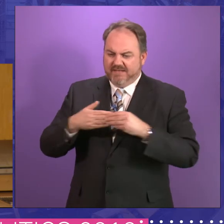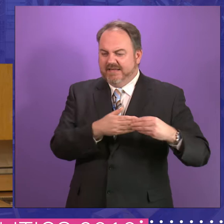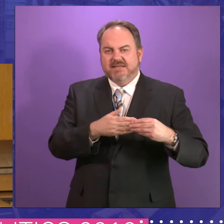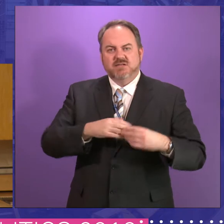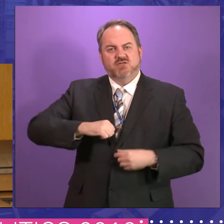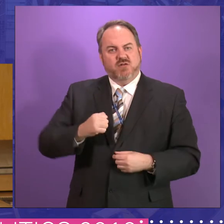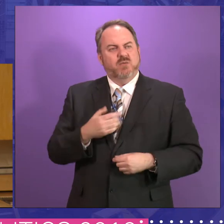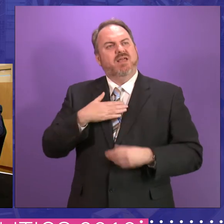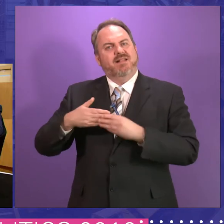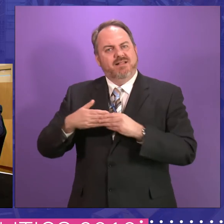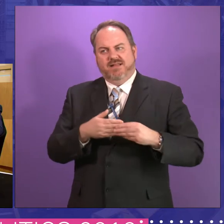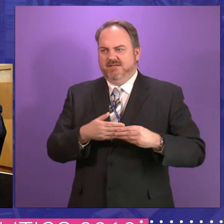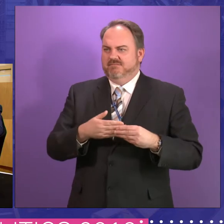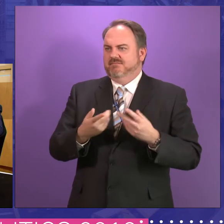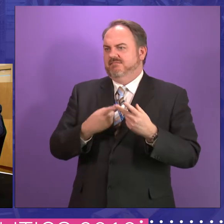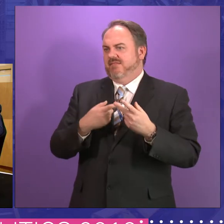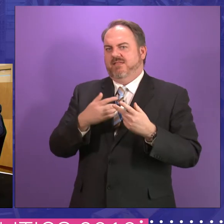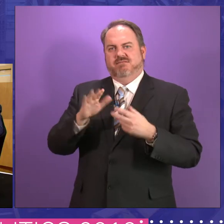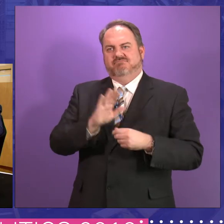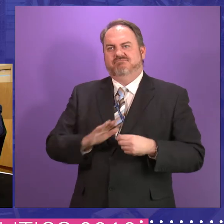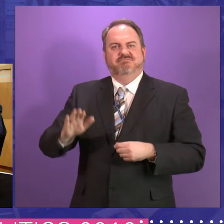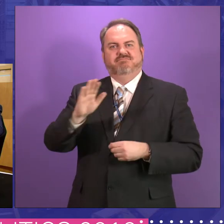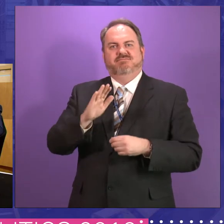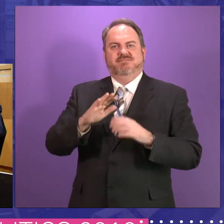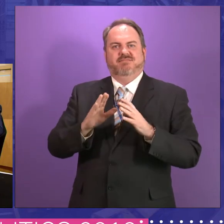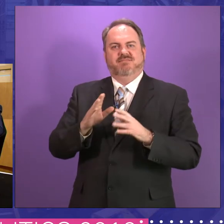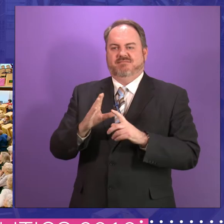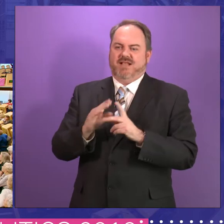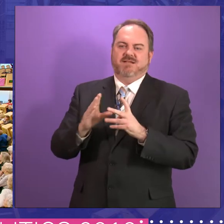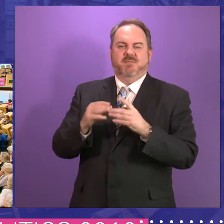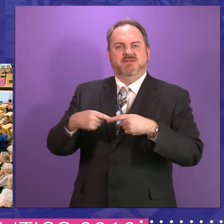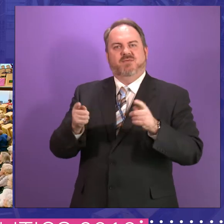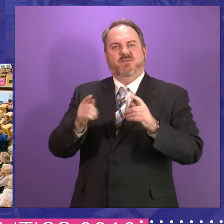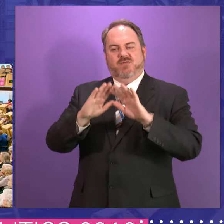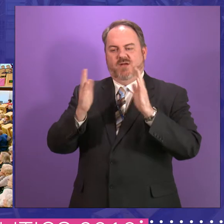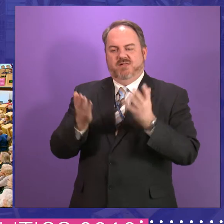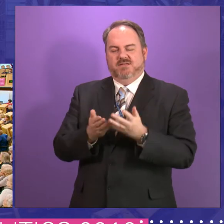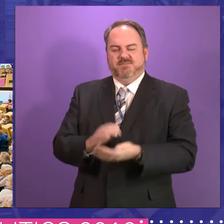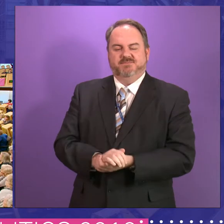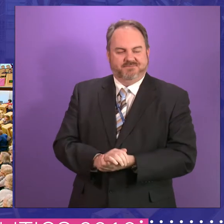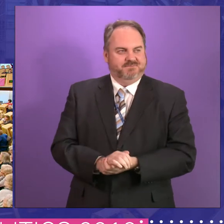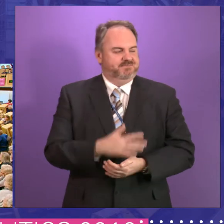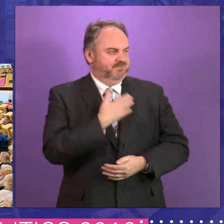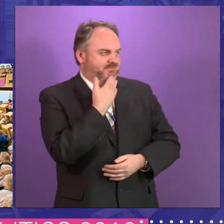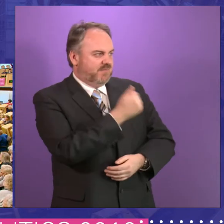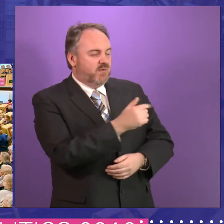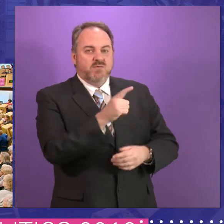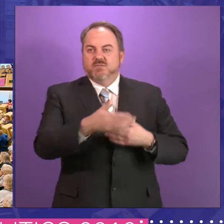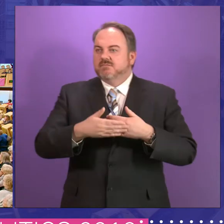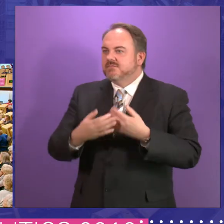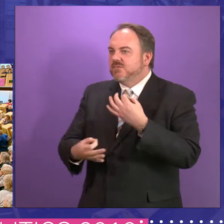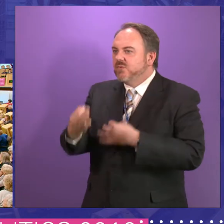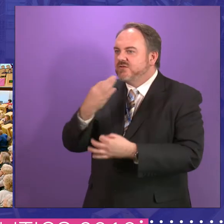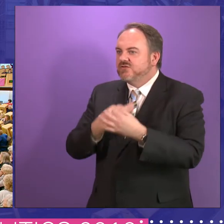opportunities in that sense. Now, a number of people have caught my eye. I'm going to take Jamie McGregor first, and then the young one in the front. Jamie